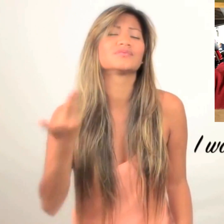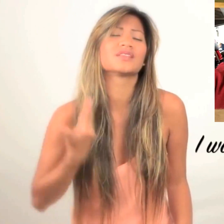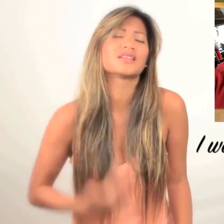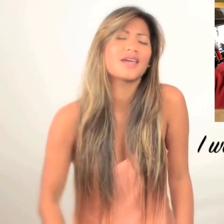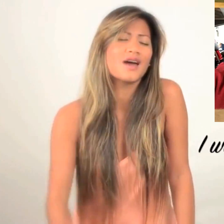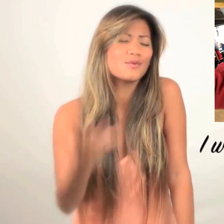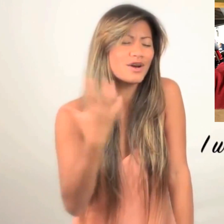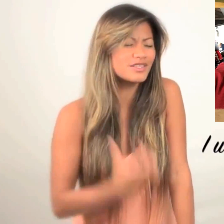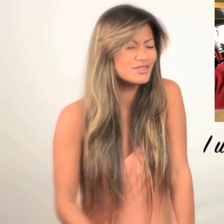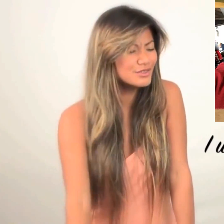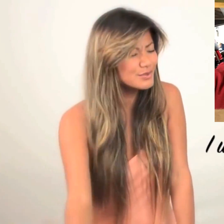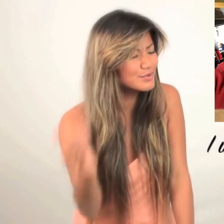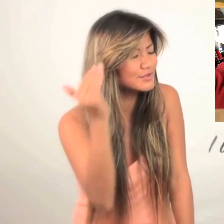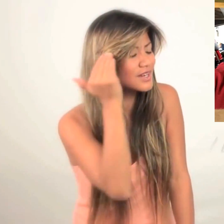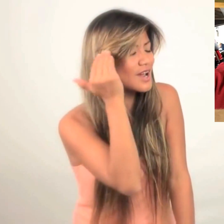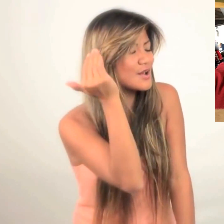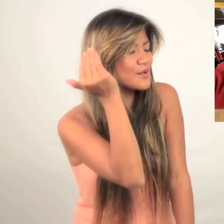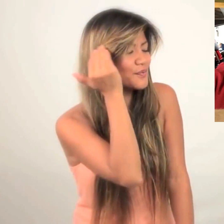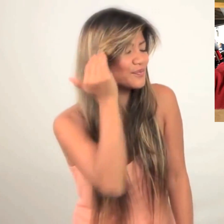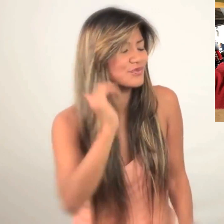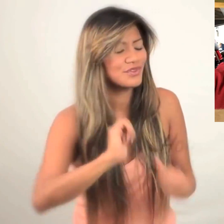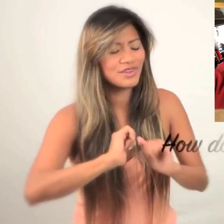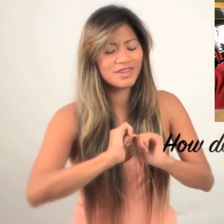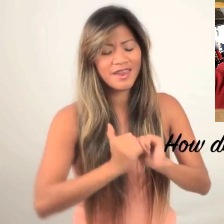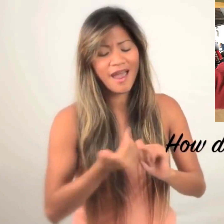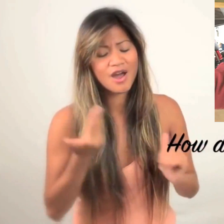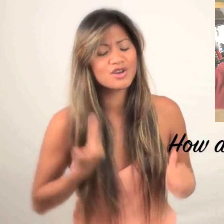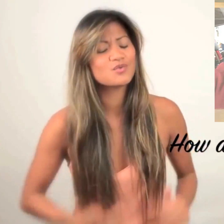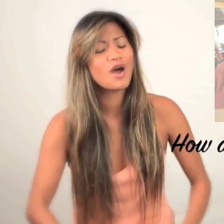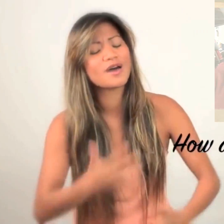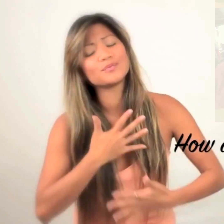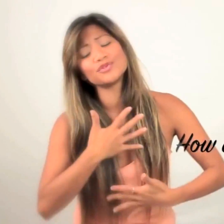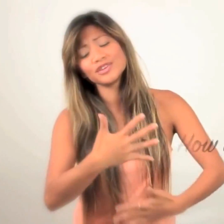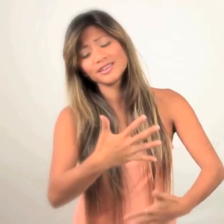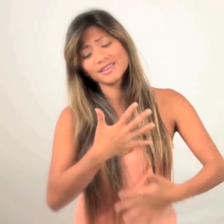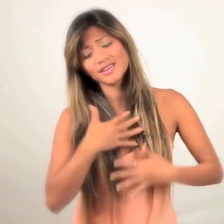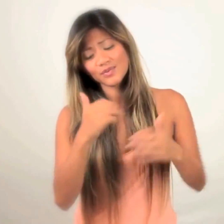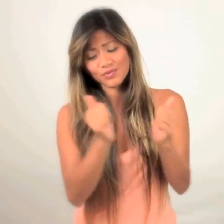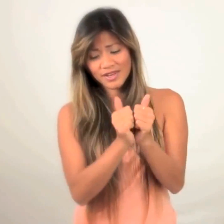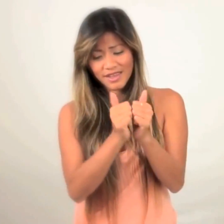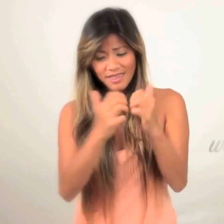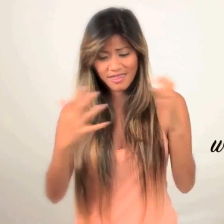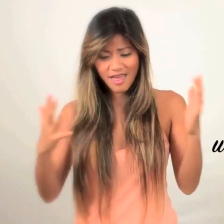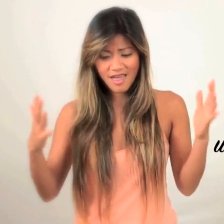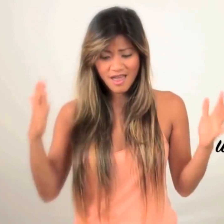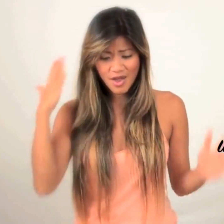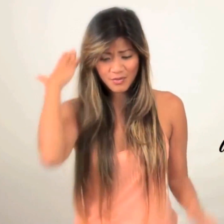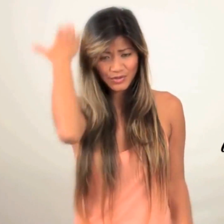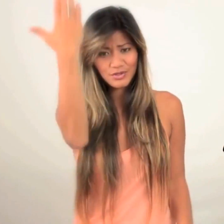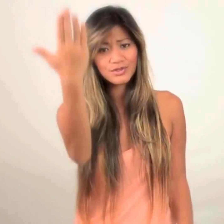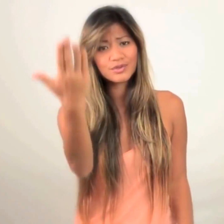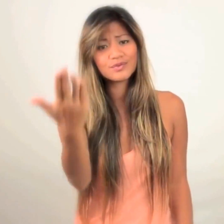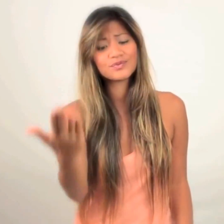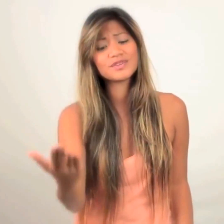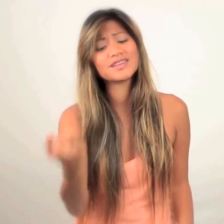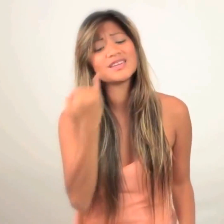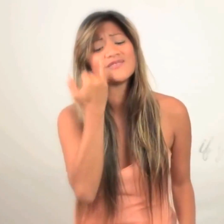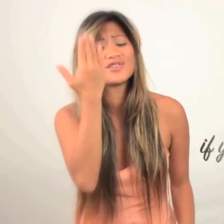How want to know How do I breathe without you? If